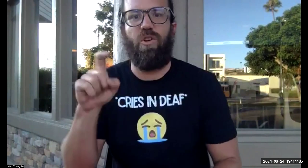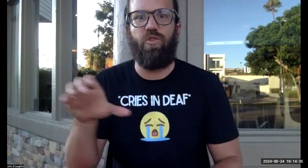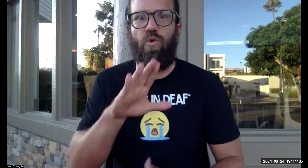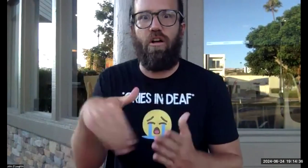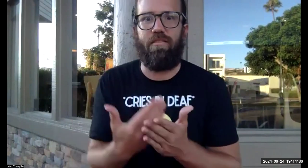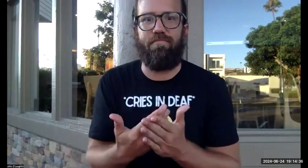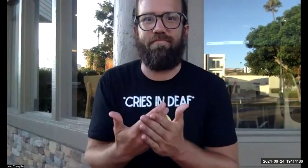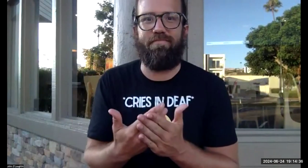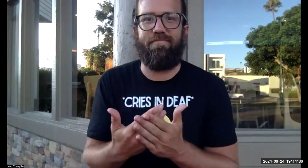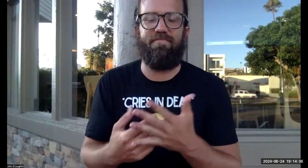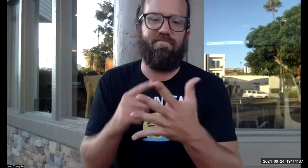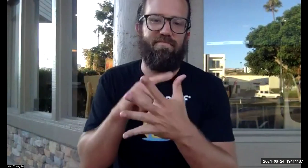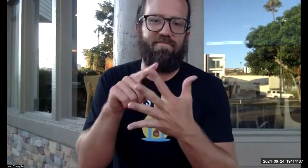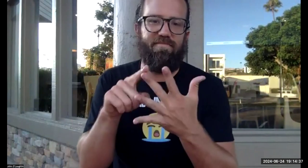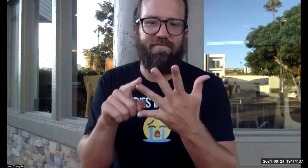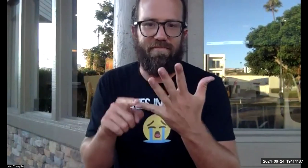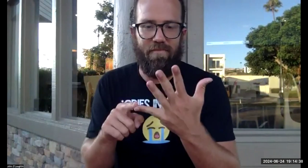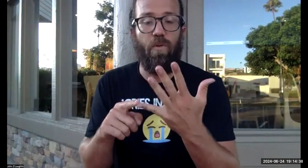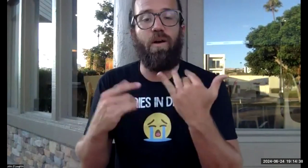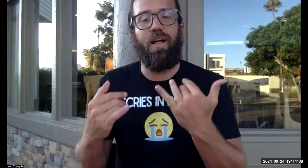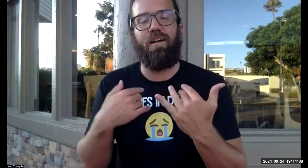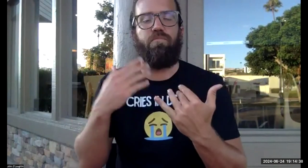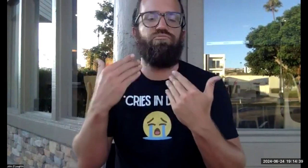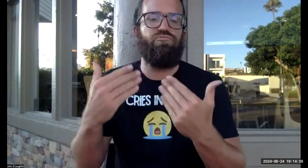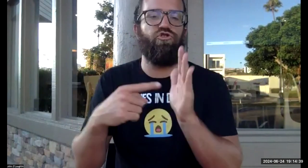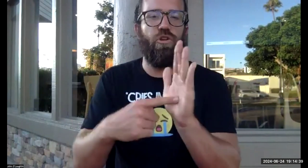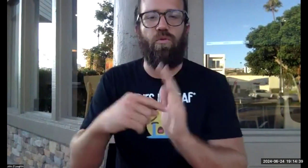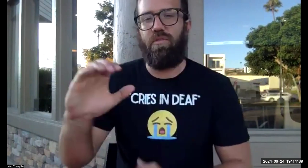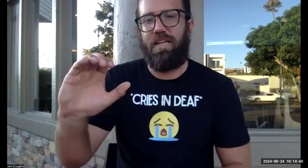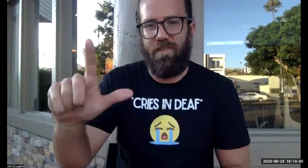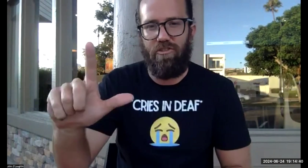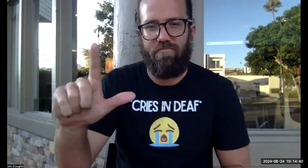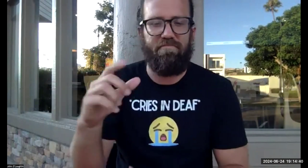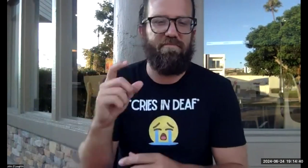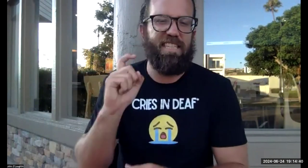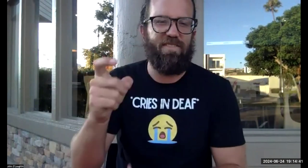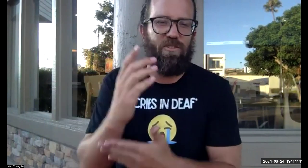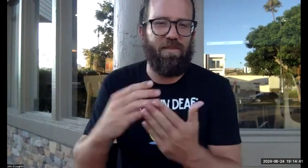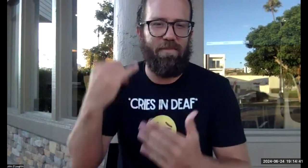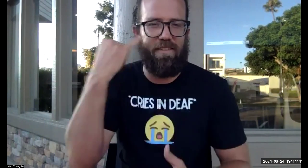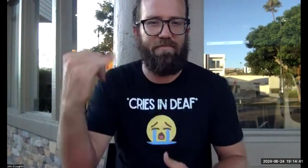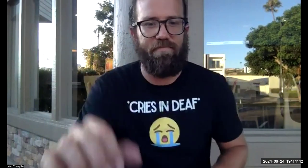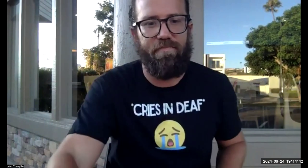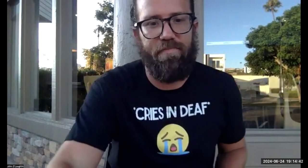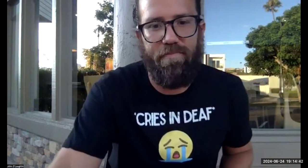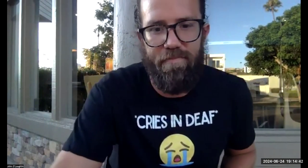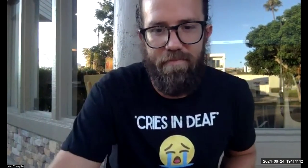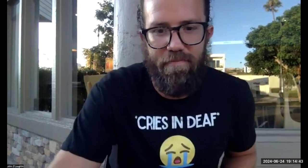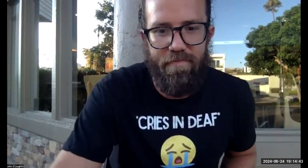and two grammar prompts. So you're going to have to do actually all of these things. I'm going to go ahead and show you what, like give you some idea about